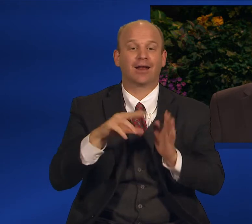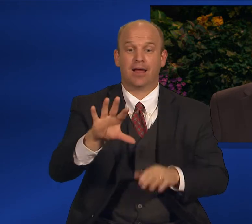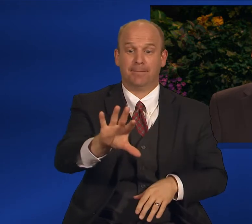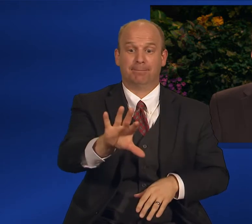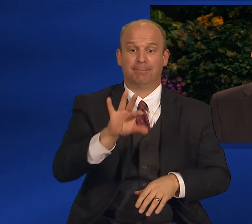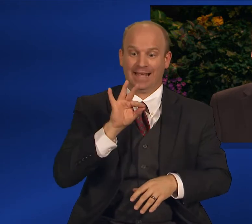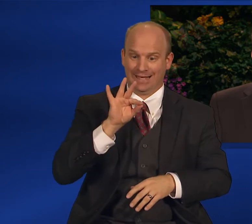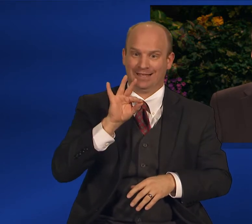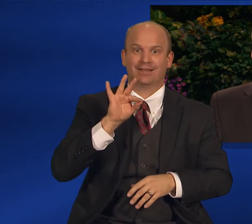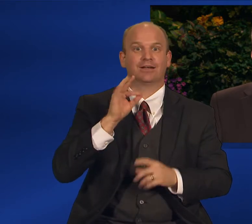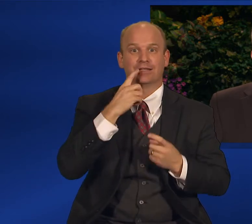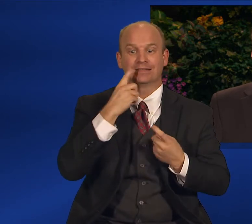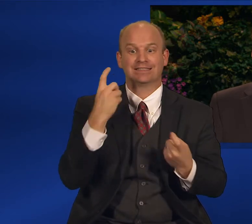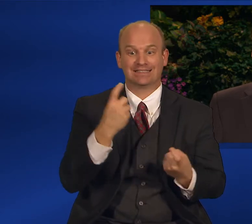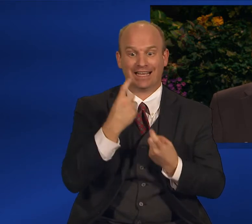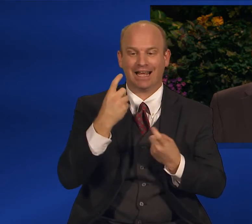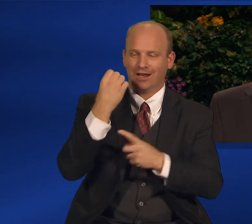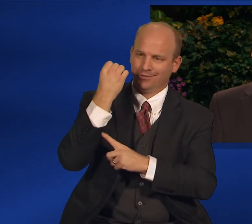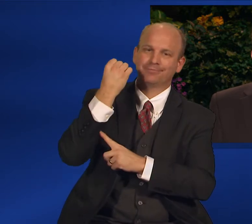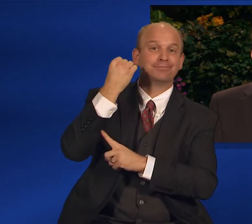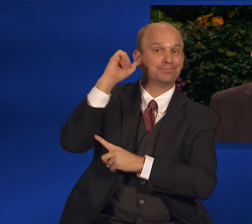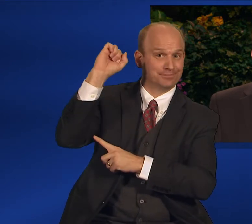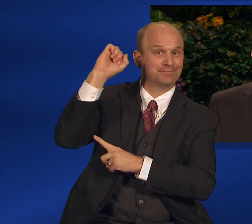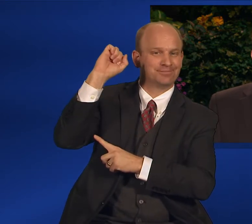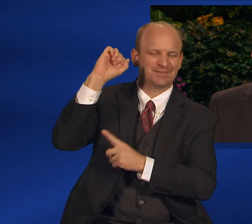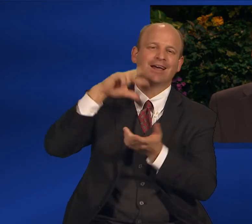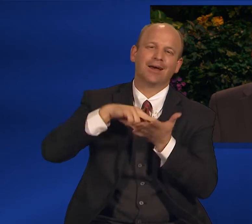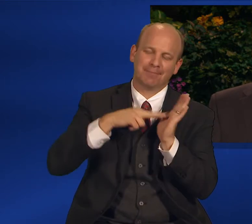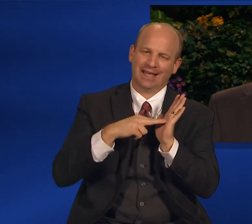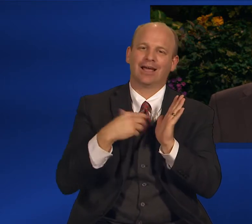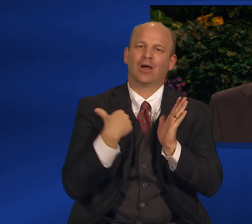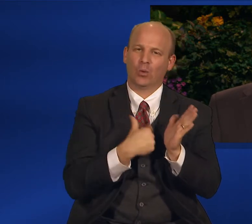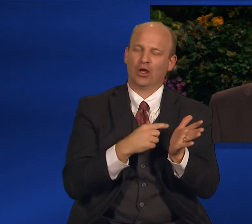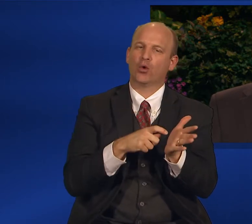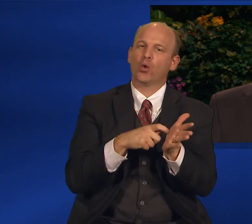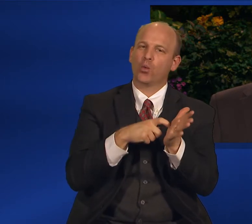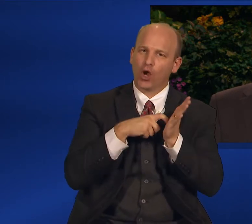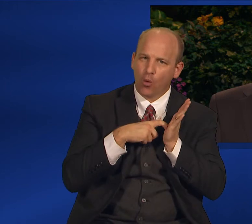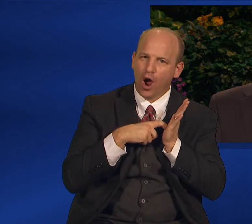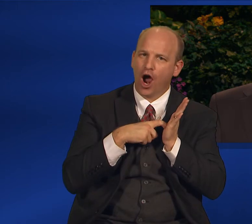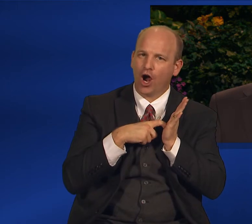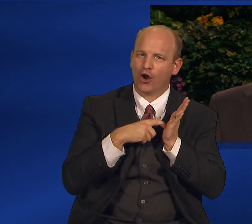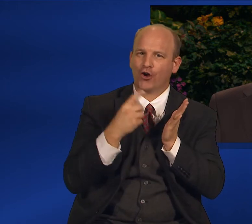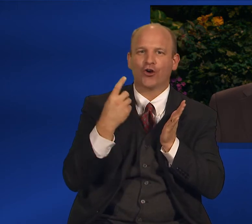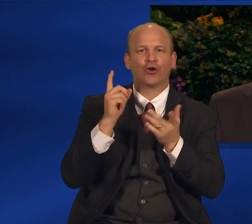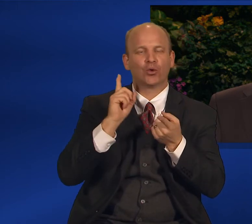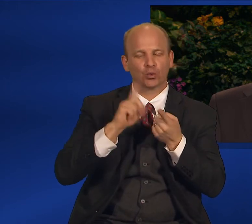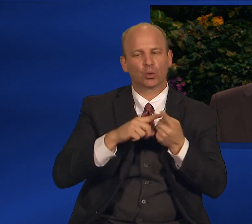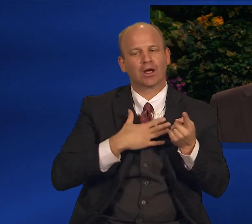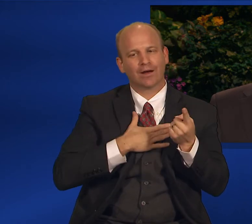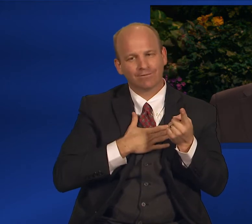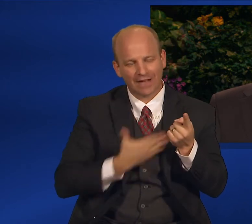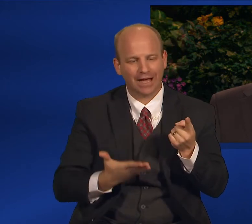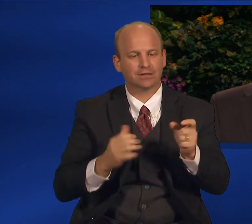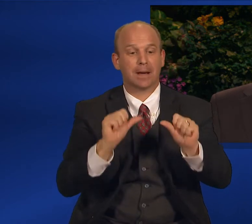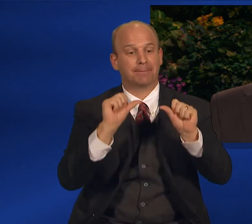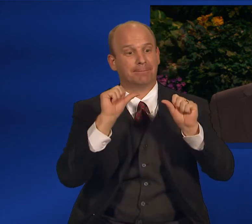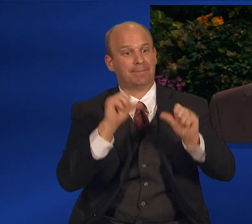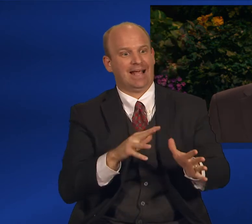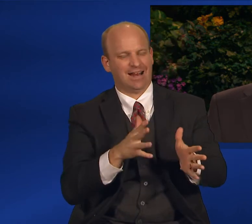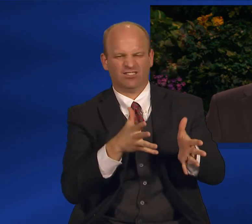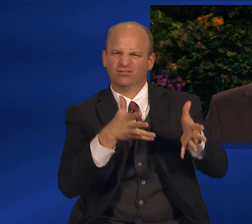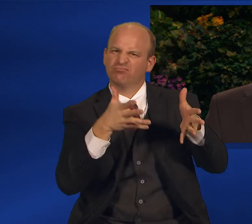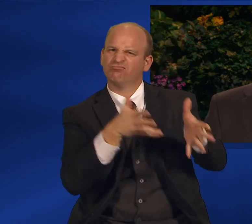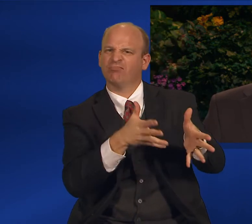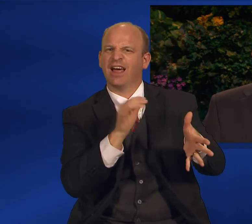conditional—conditioned on confessing and abandoning sin and turning to a godly life, or, in other